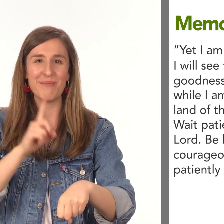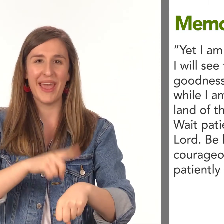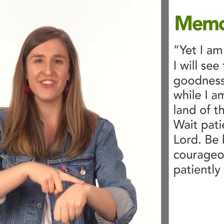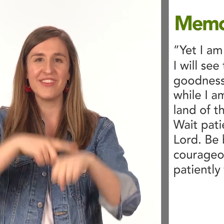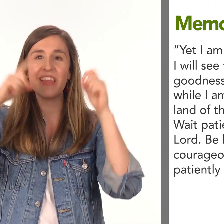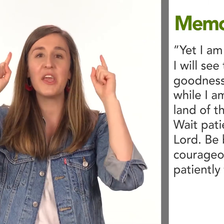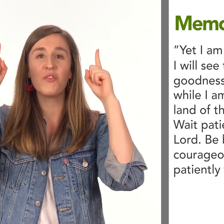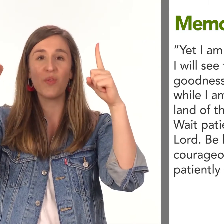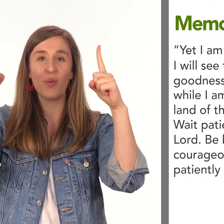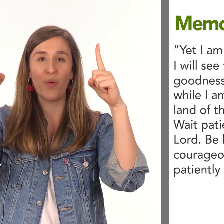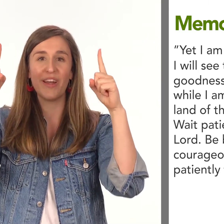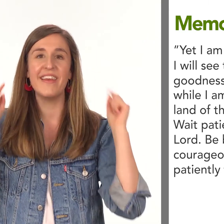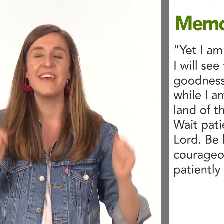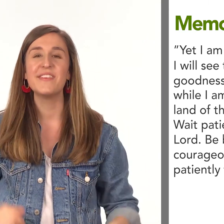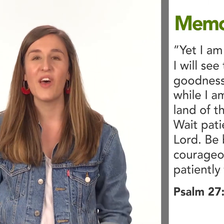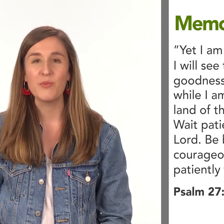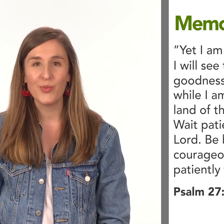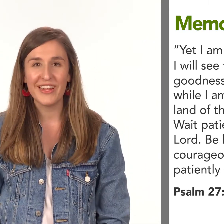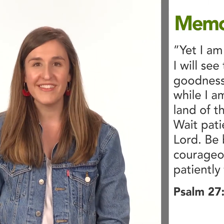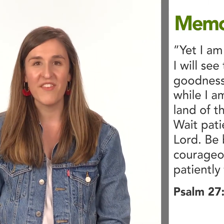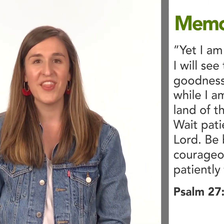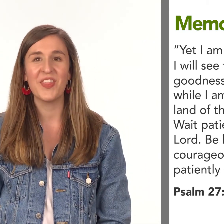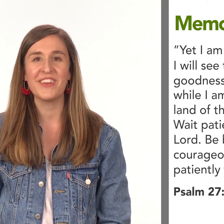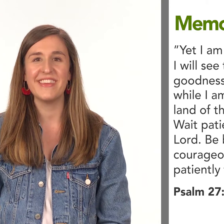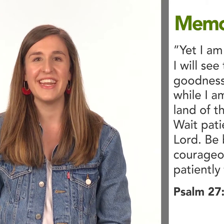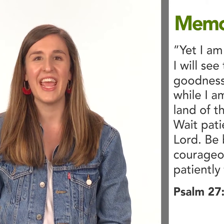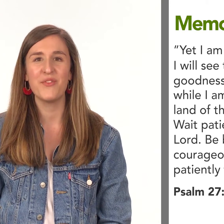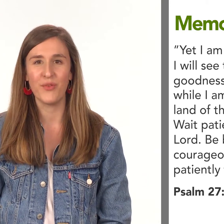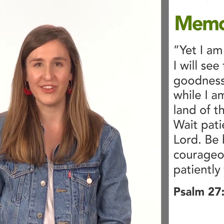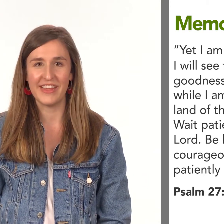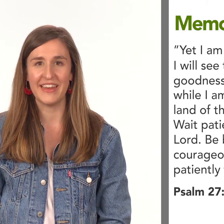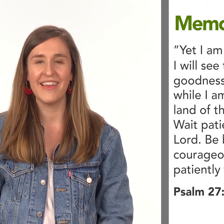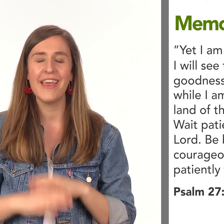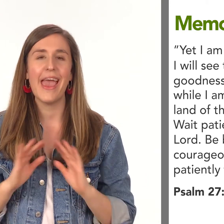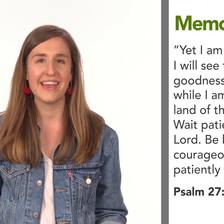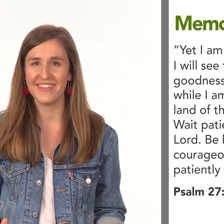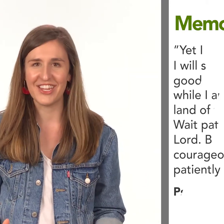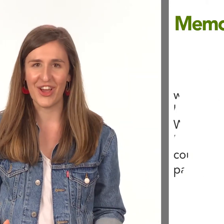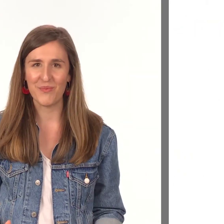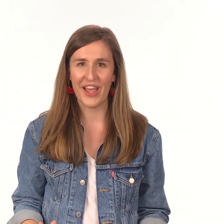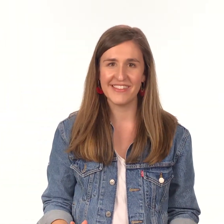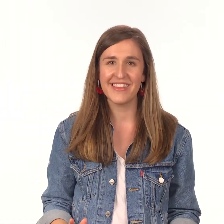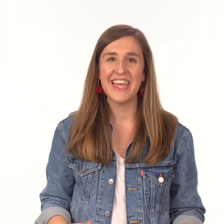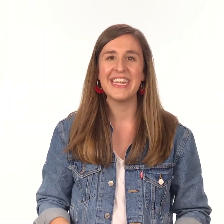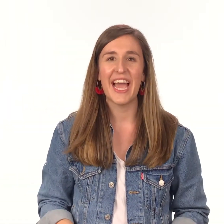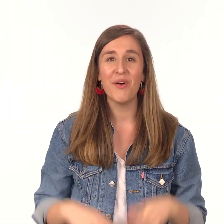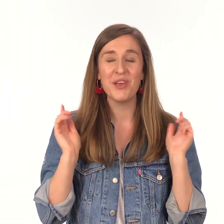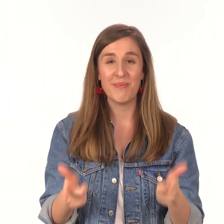patiently for the lord psalm 27 13 and 14. excellent job friends now back